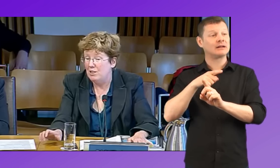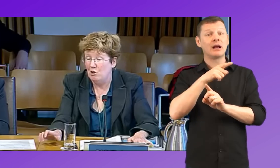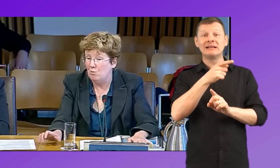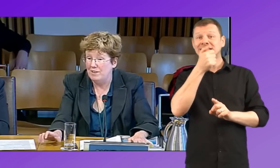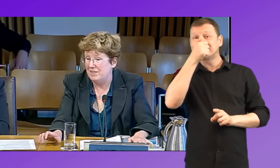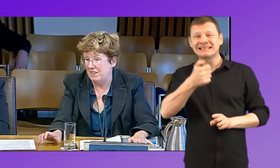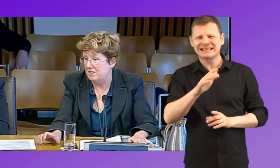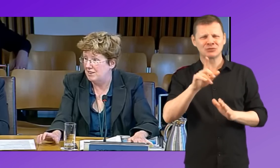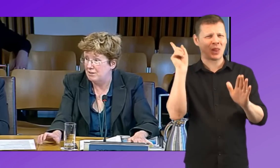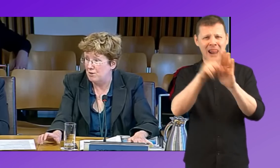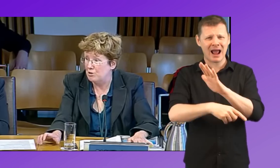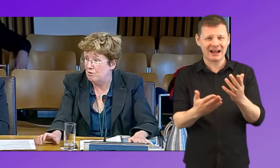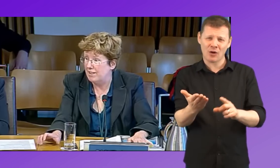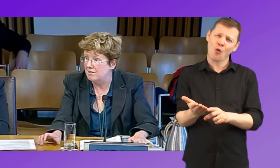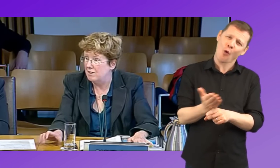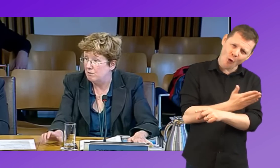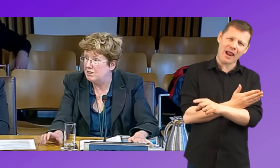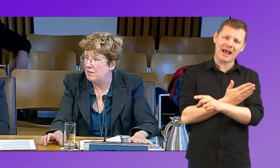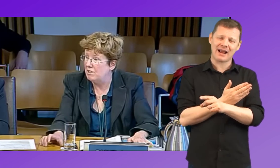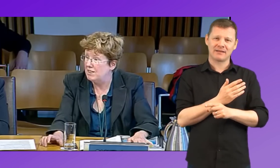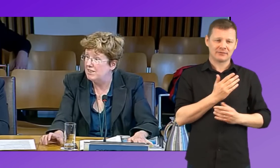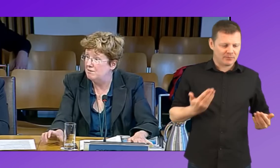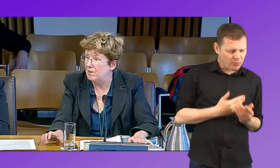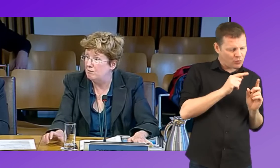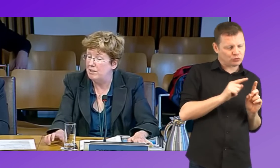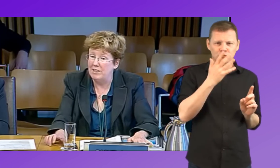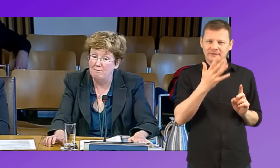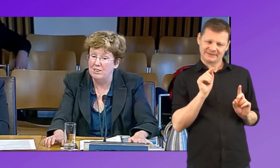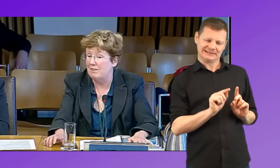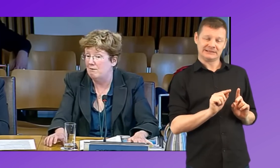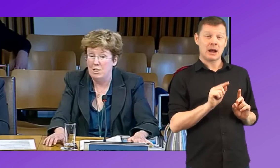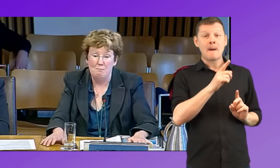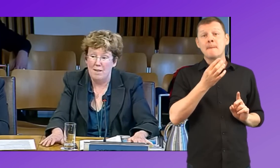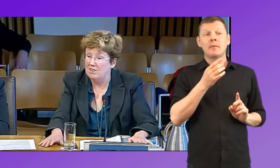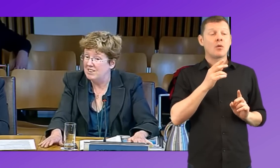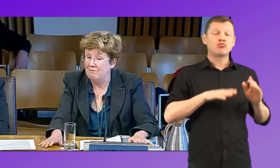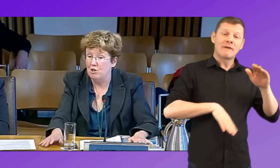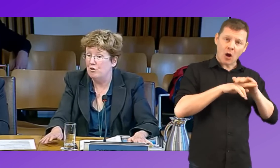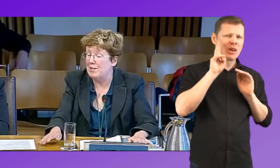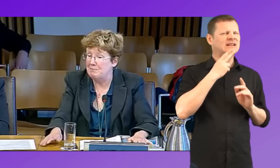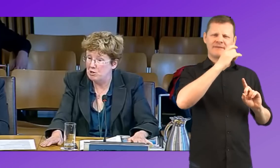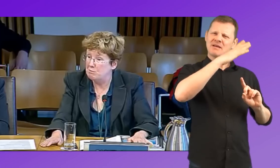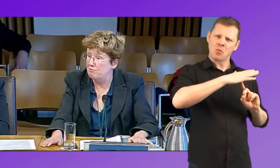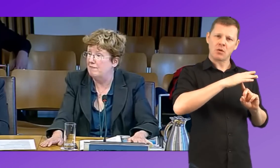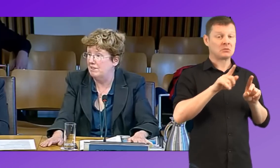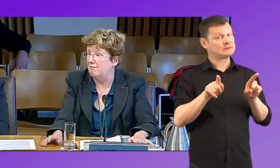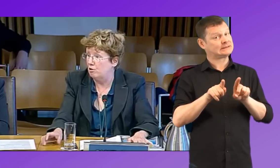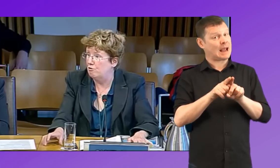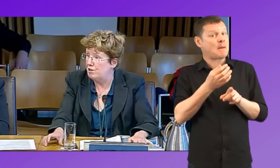not when they're 16. That's far too late. We need the early years environment. And I would say mildly deaf children, as much as profoundly deaf children,